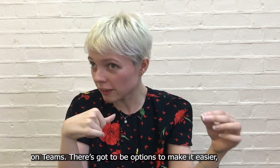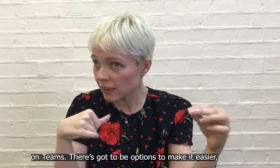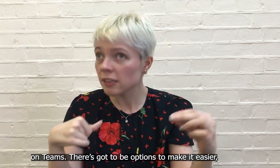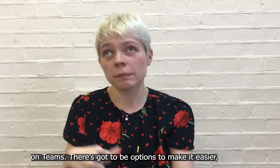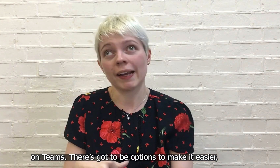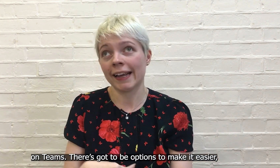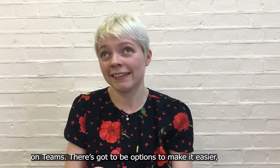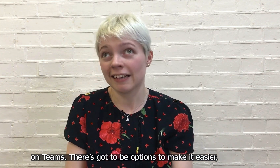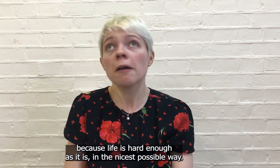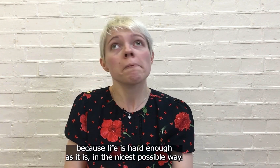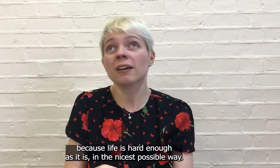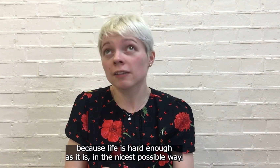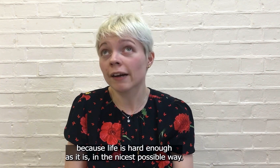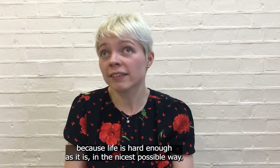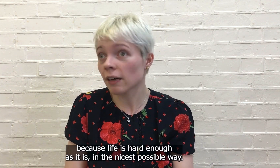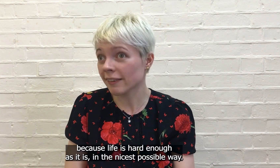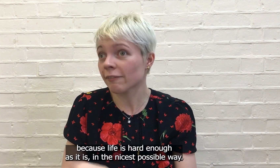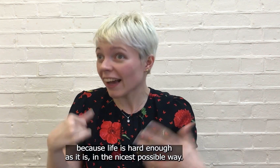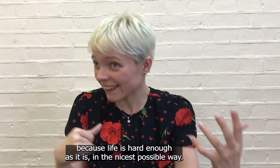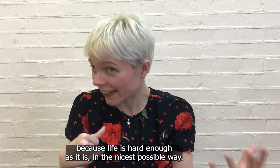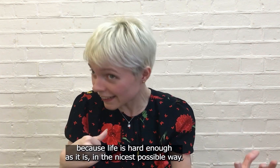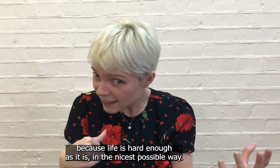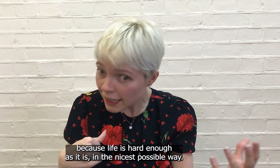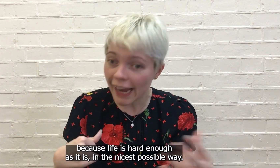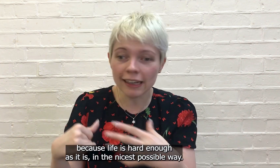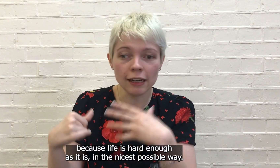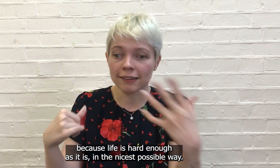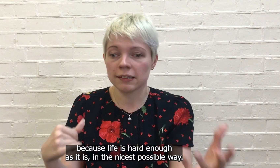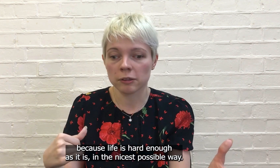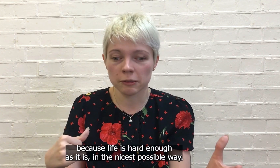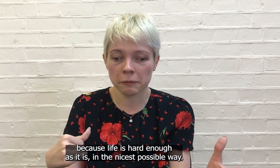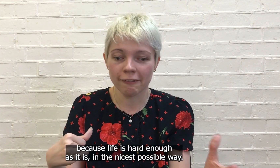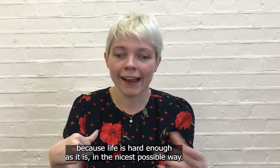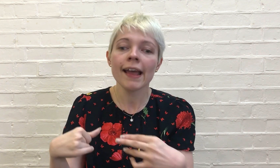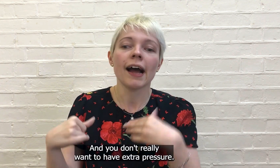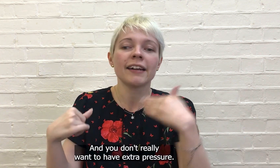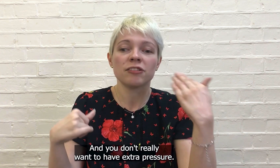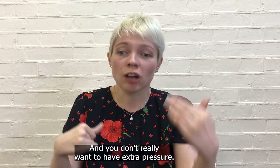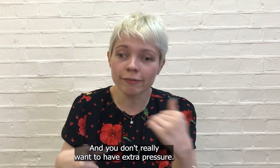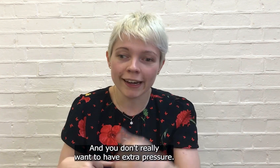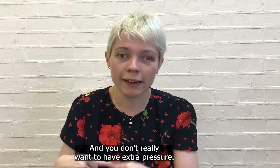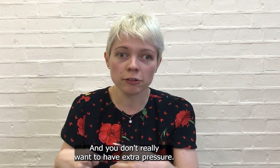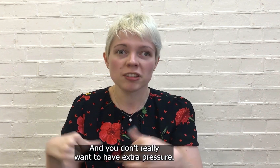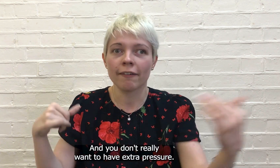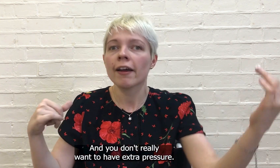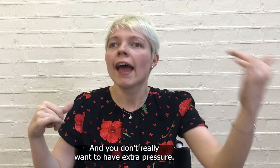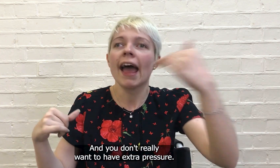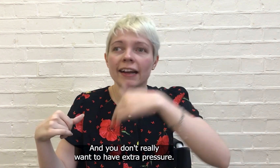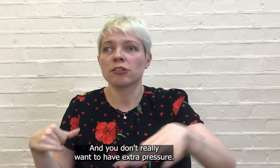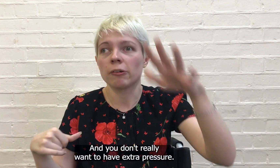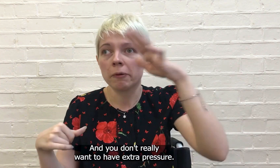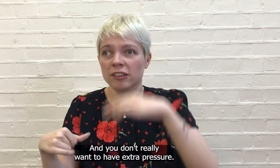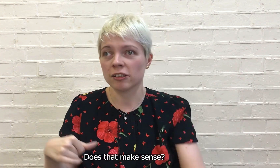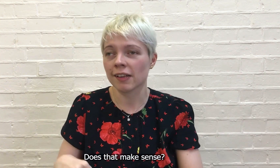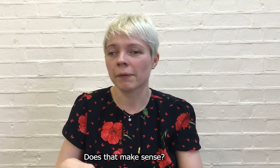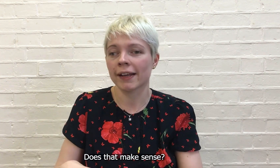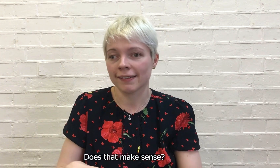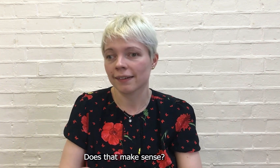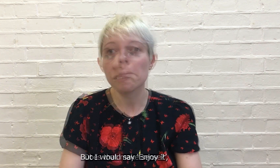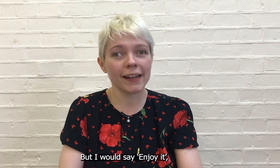to make it easier because life is hard enough as it is in the nicest possible way and you don't really want to have extra pressure does that mean but